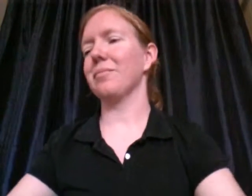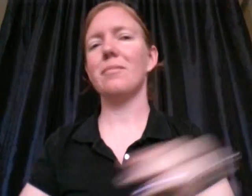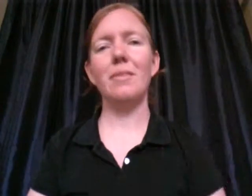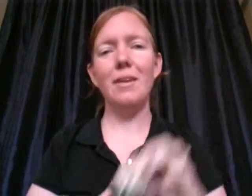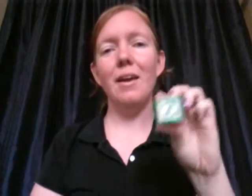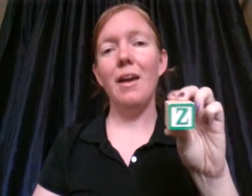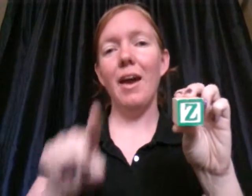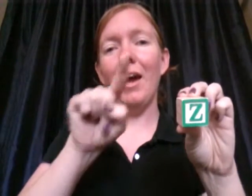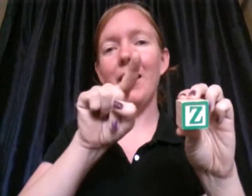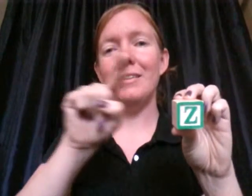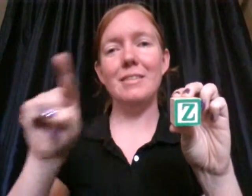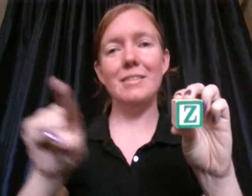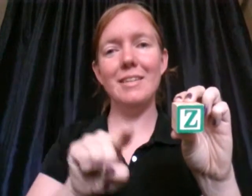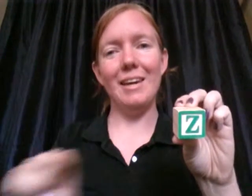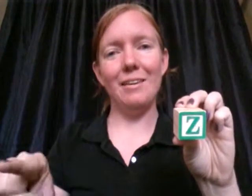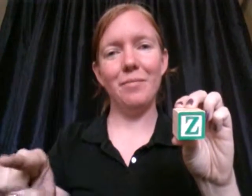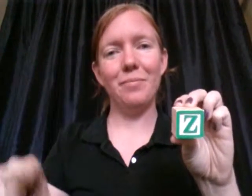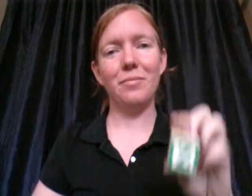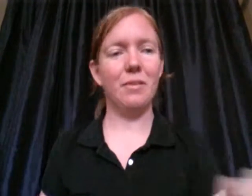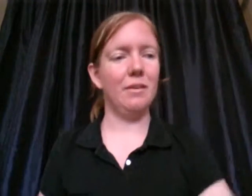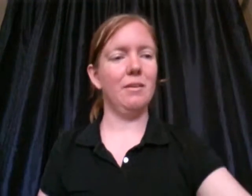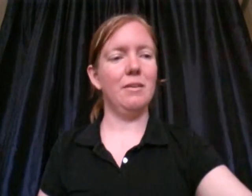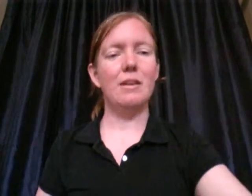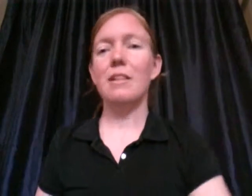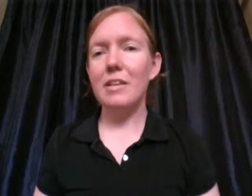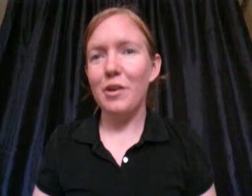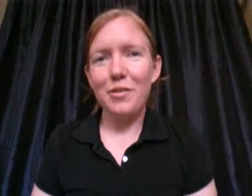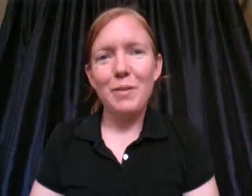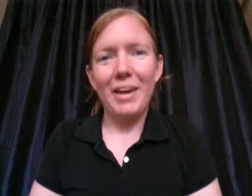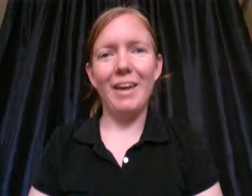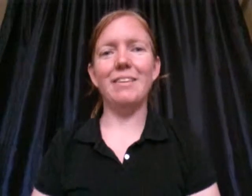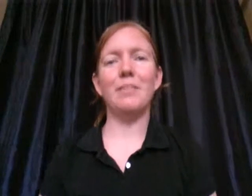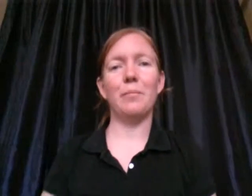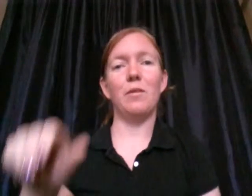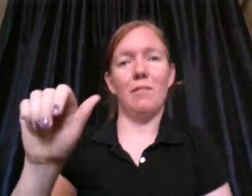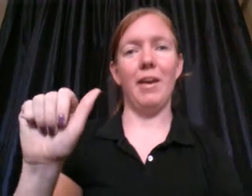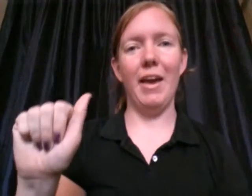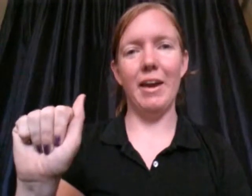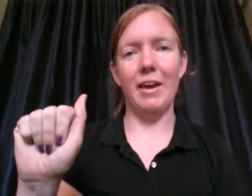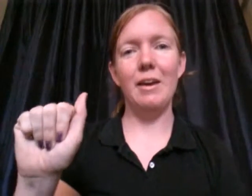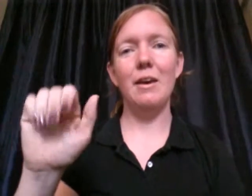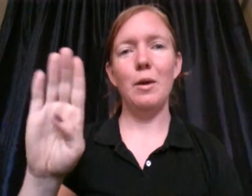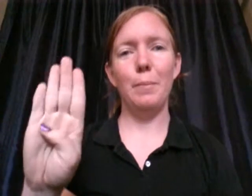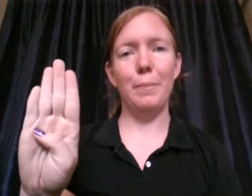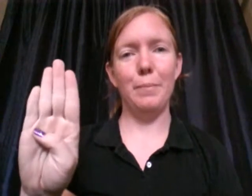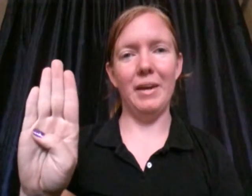Y C Let's go through them again. A B